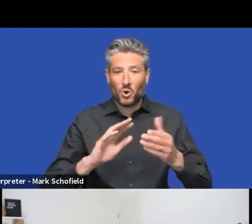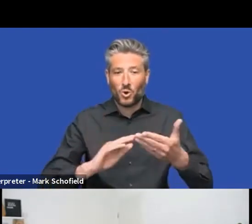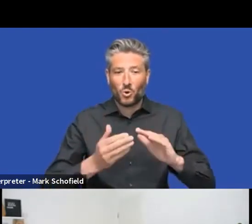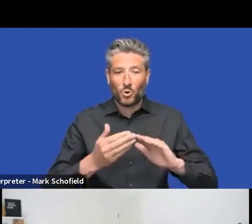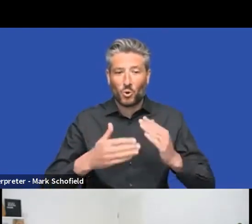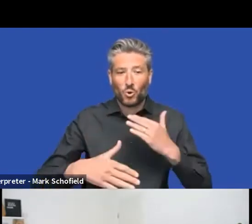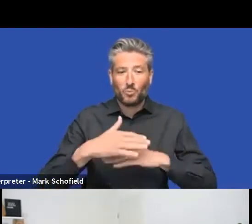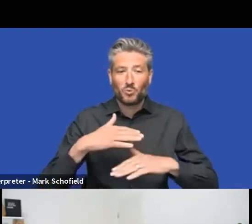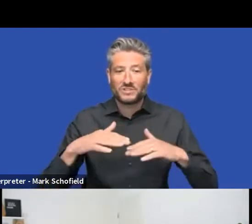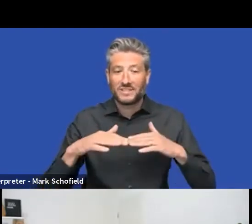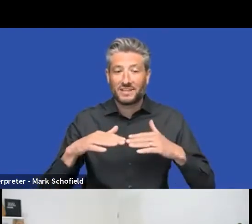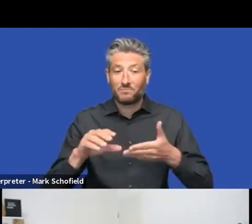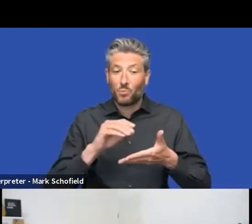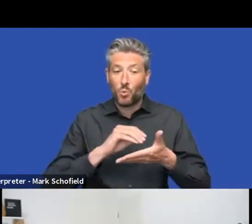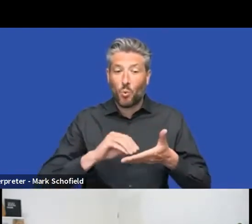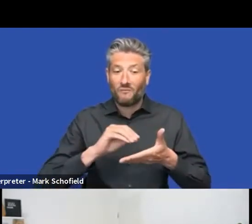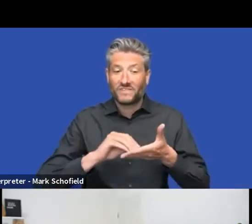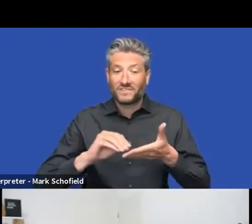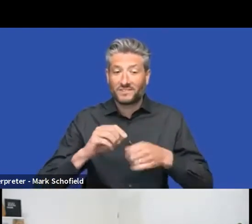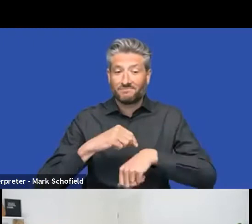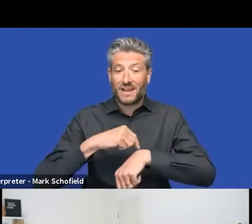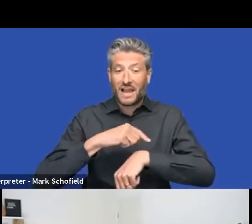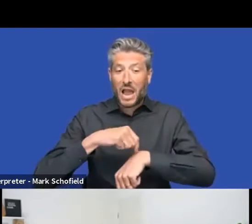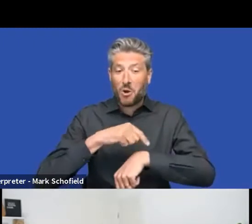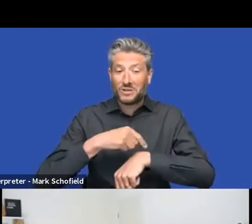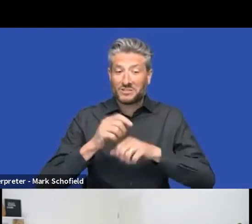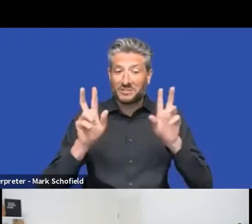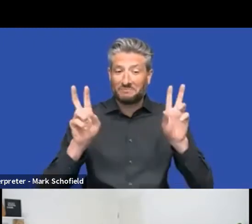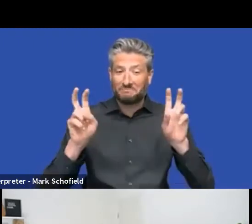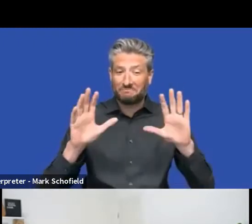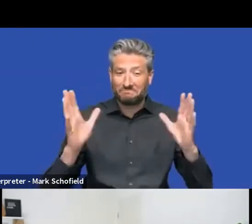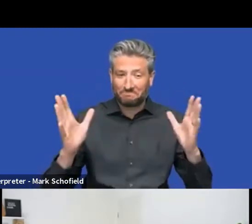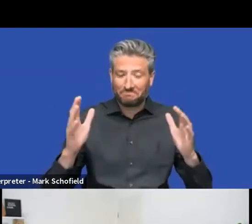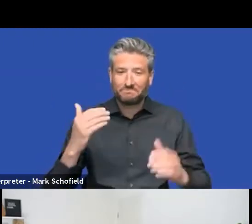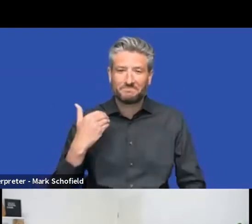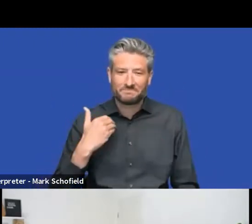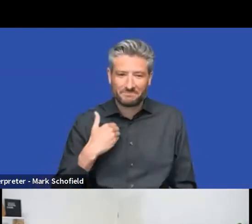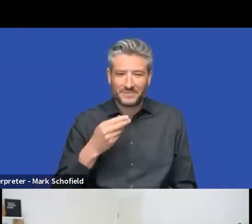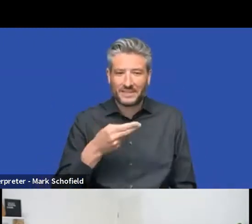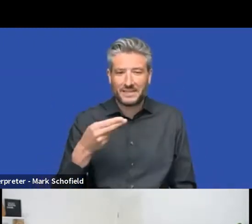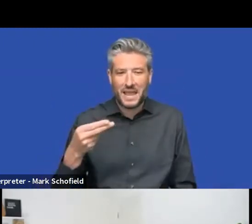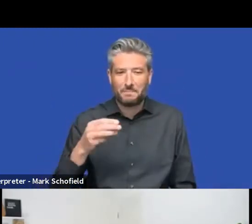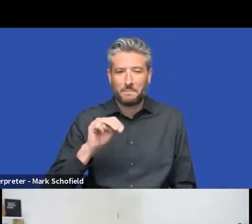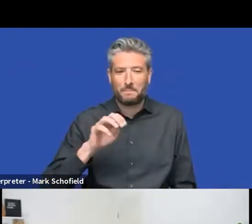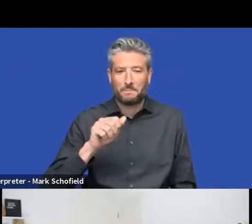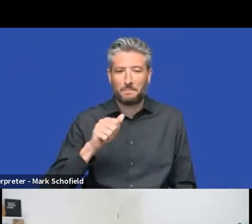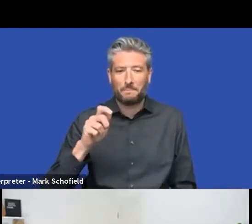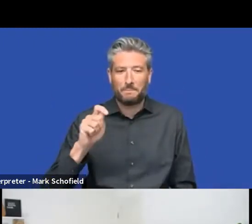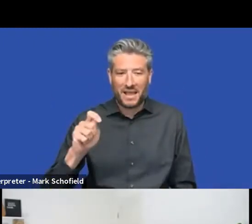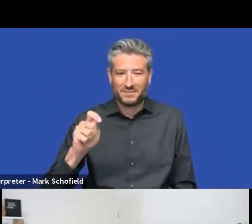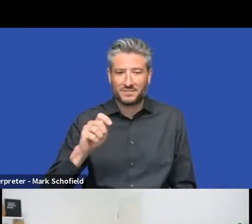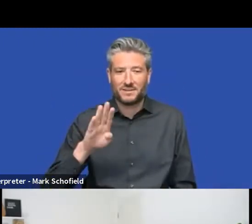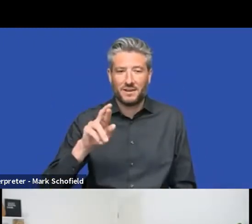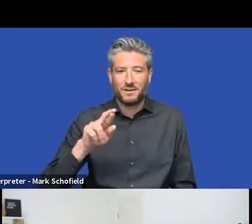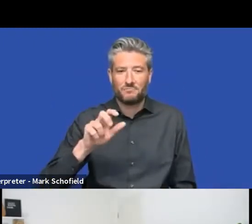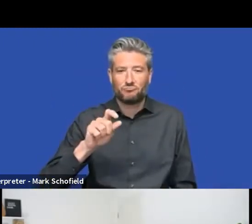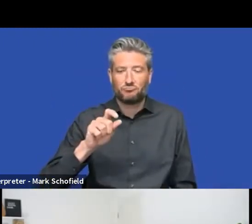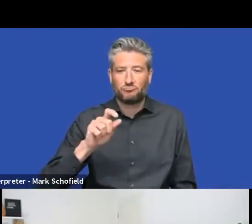My name's Matt Brailsford, and I'll be your host for today's topic, which is going to be all about the future